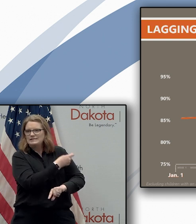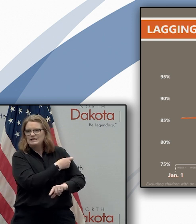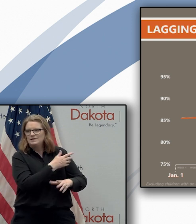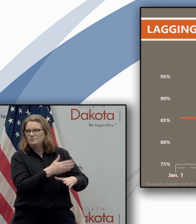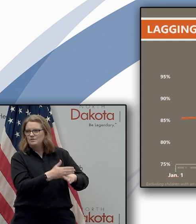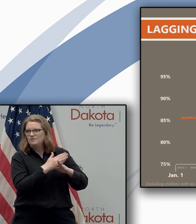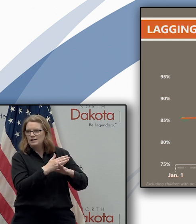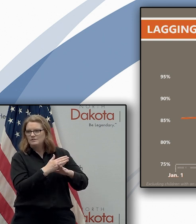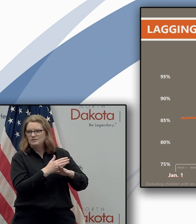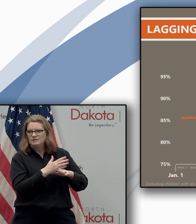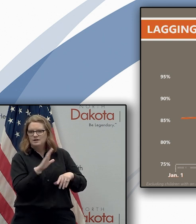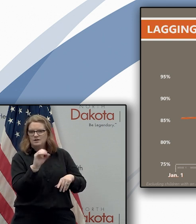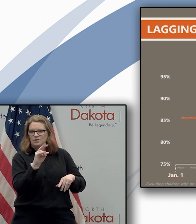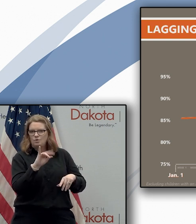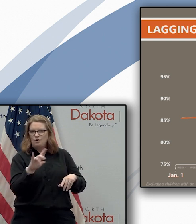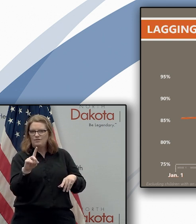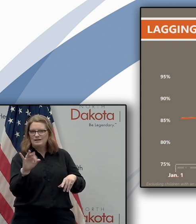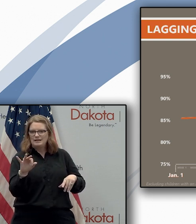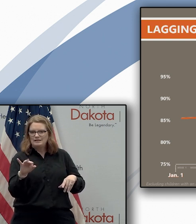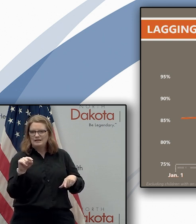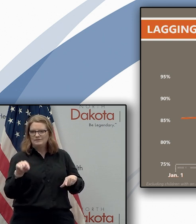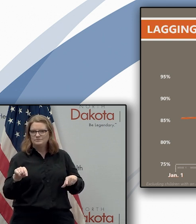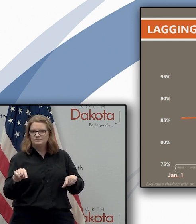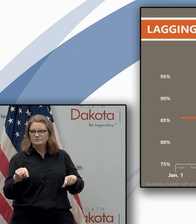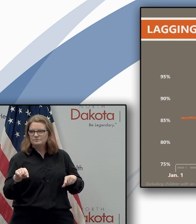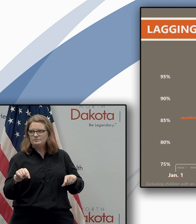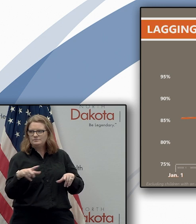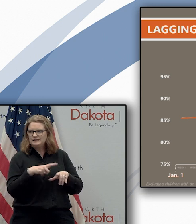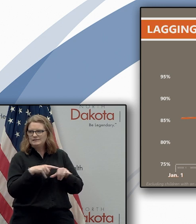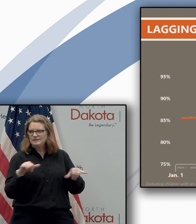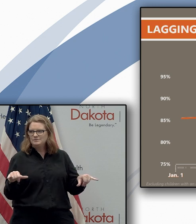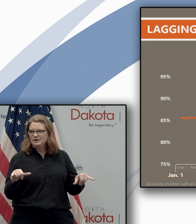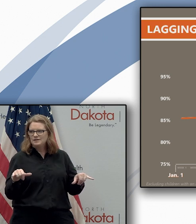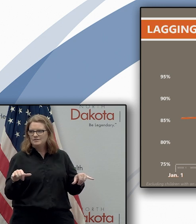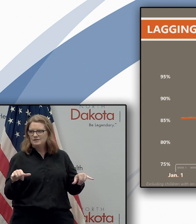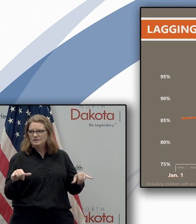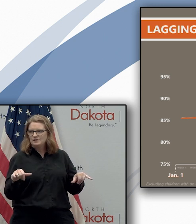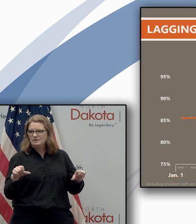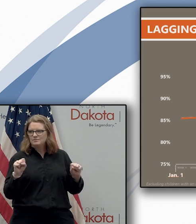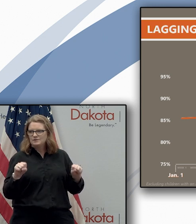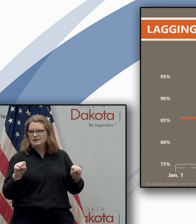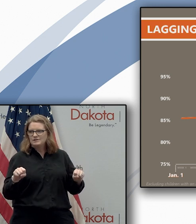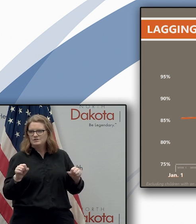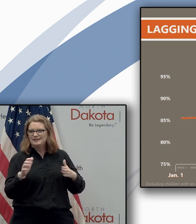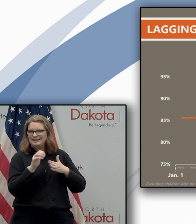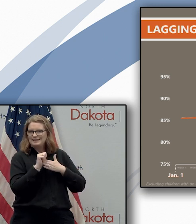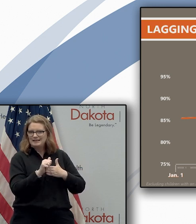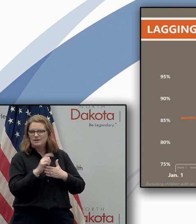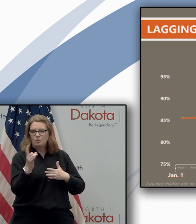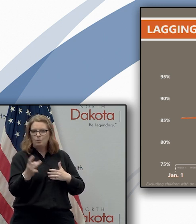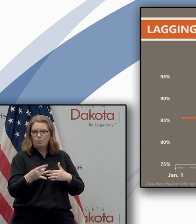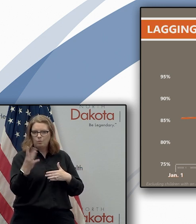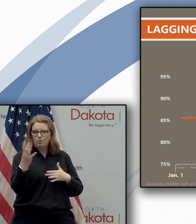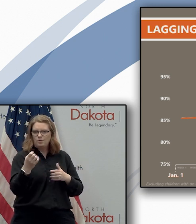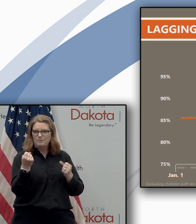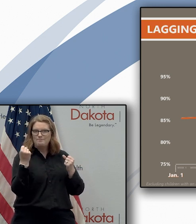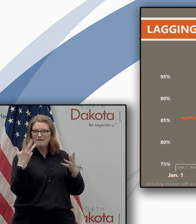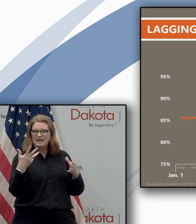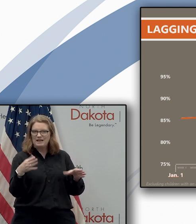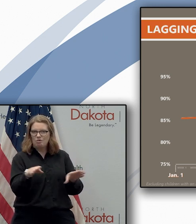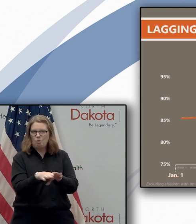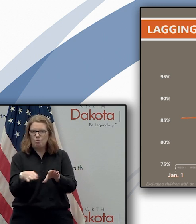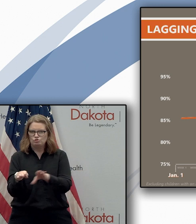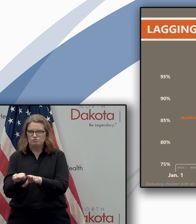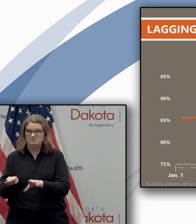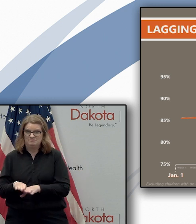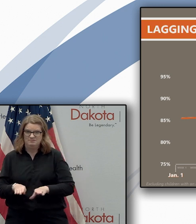covid19 circulating within facilities at the same time could potentially lead to a large number of closures and